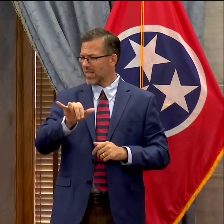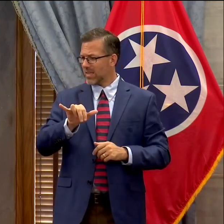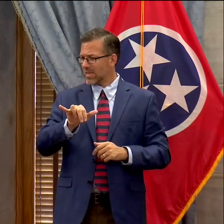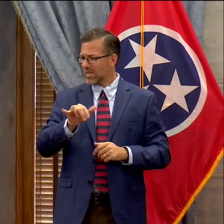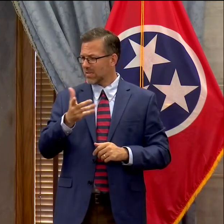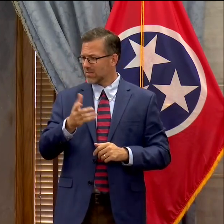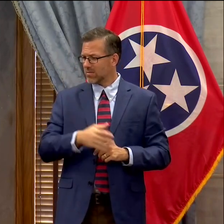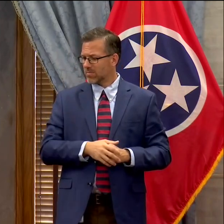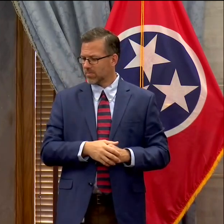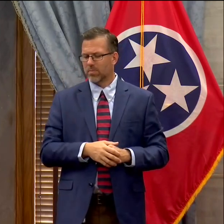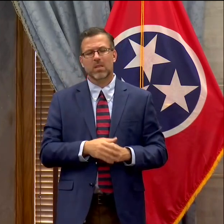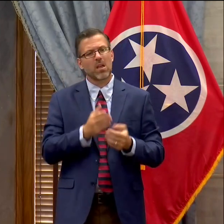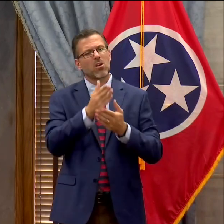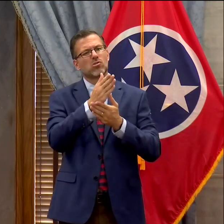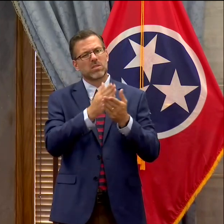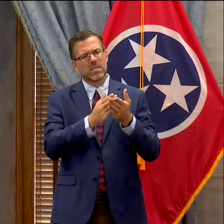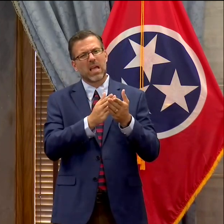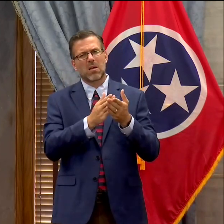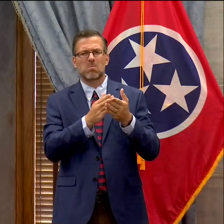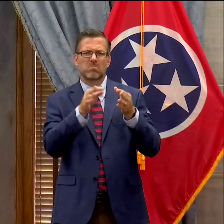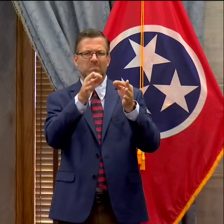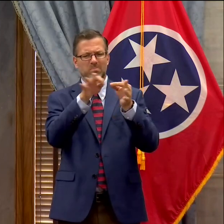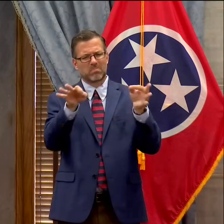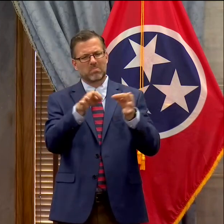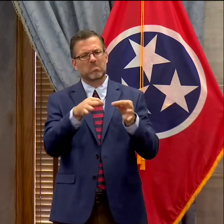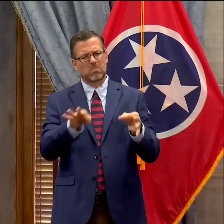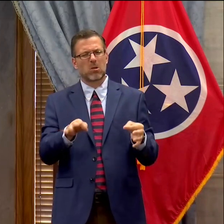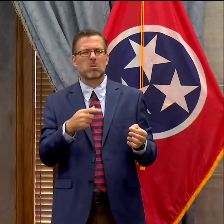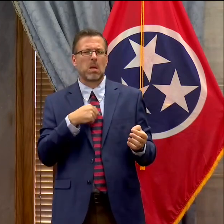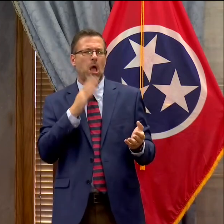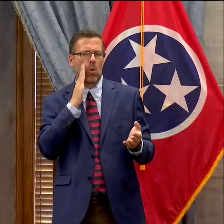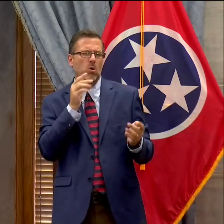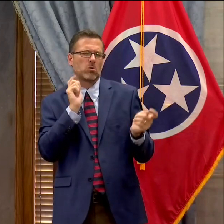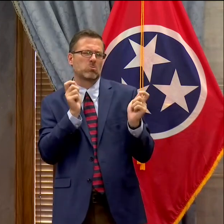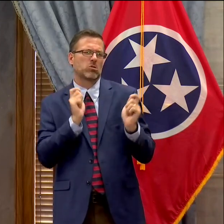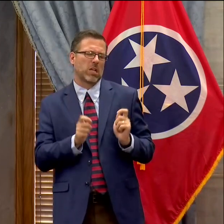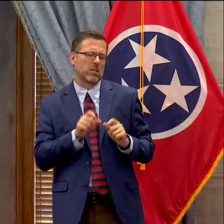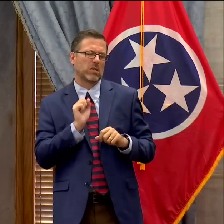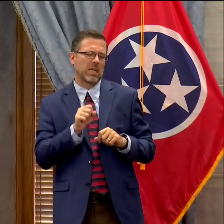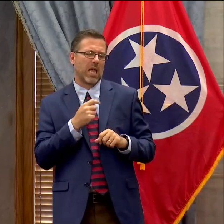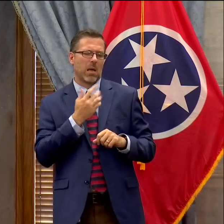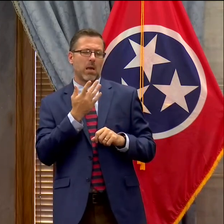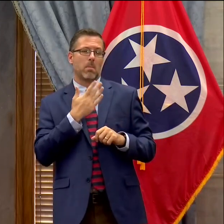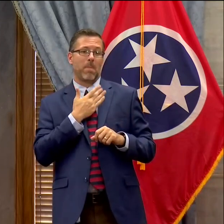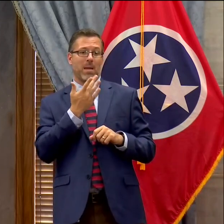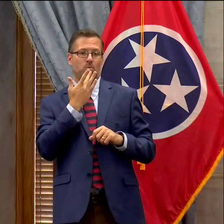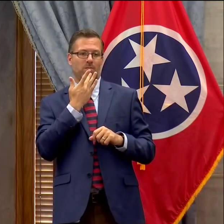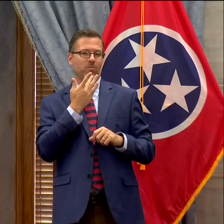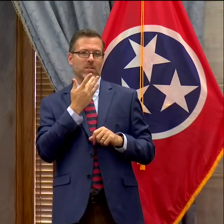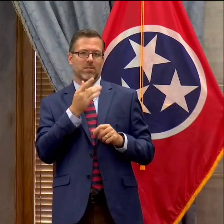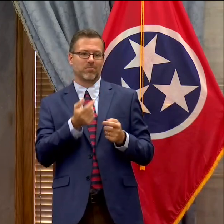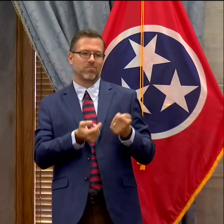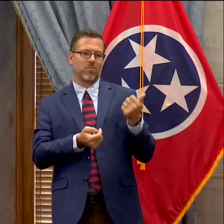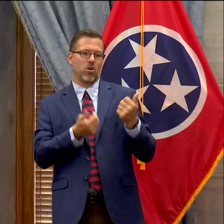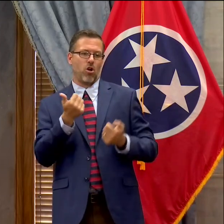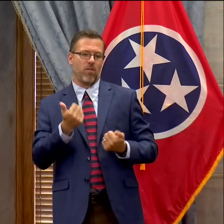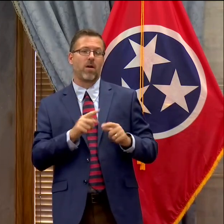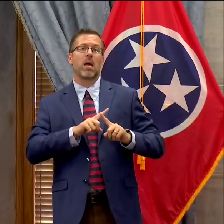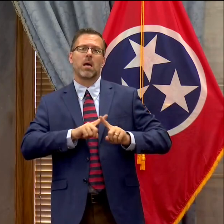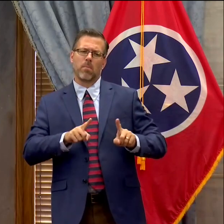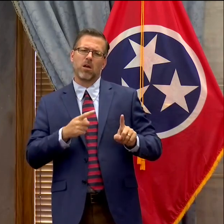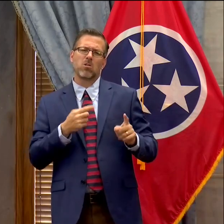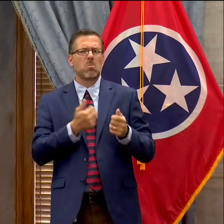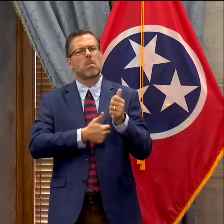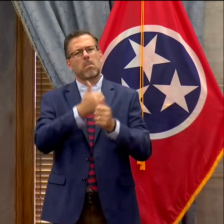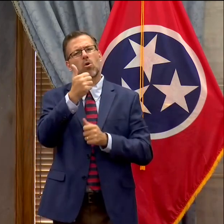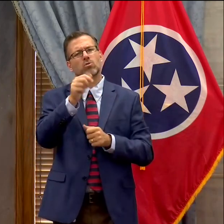I might have done differently, but that's, again, on balance, it accomplished what I wanted. I wanted a bill to provide for